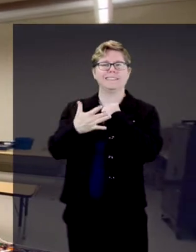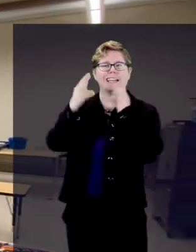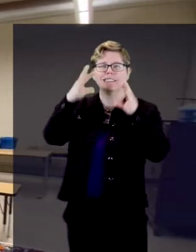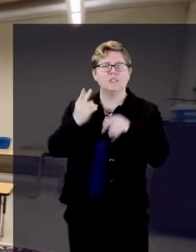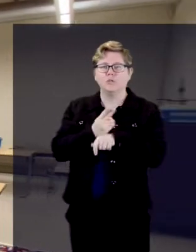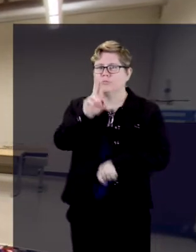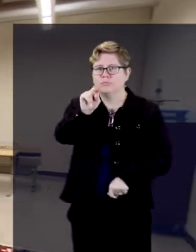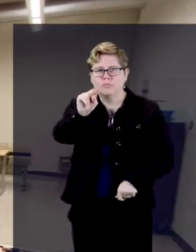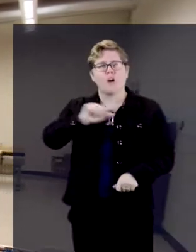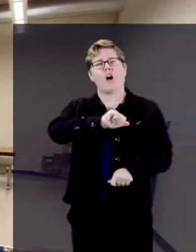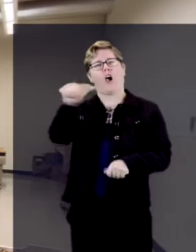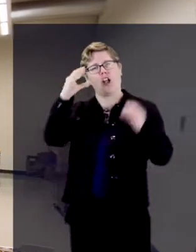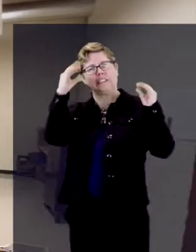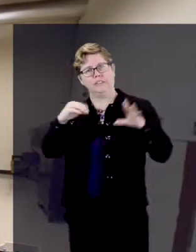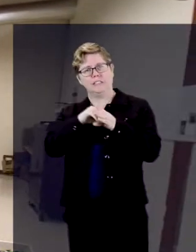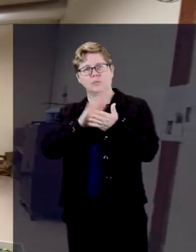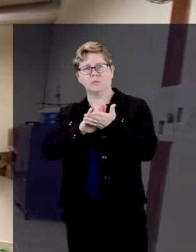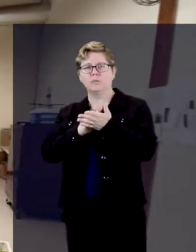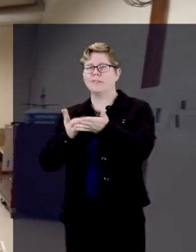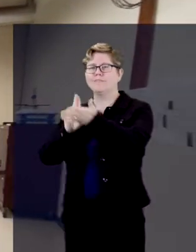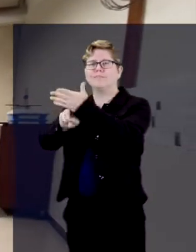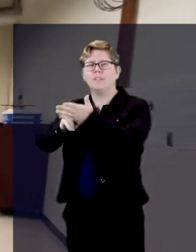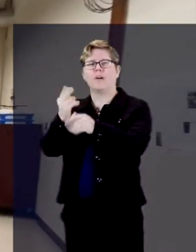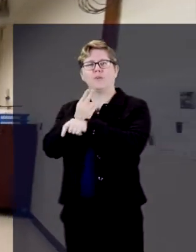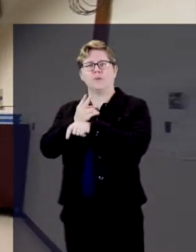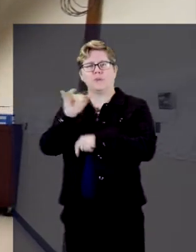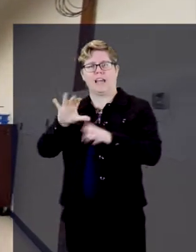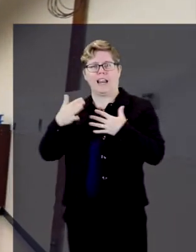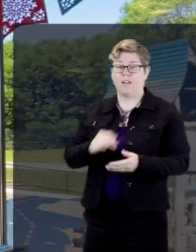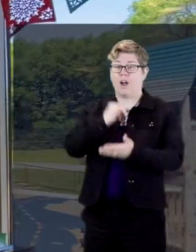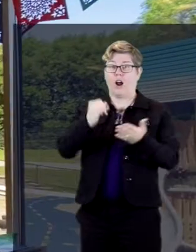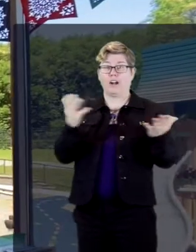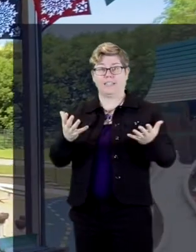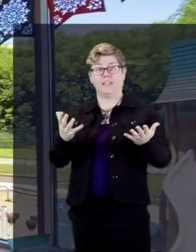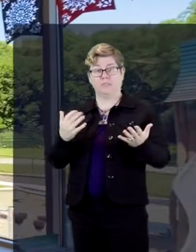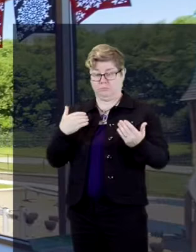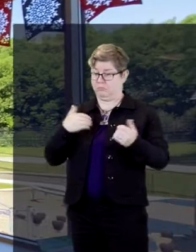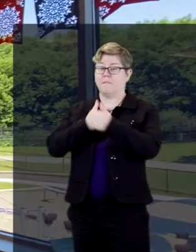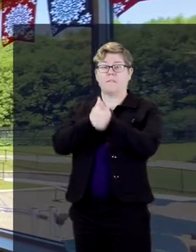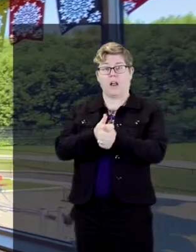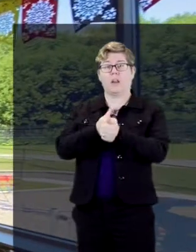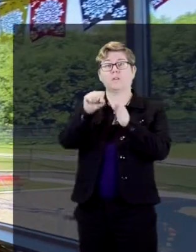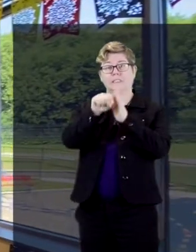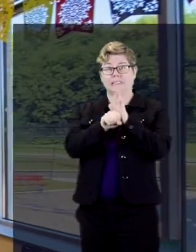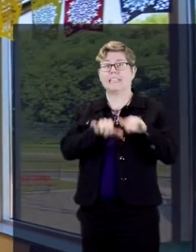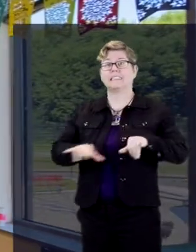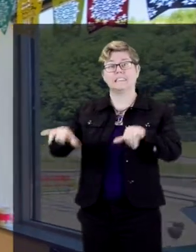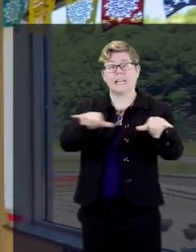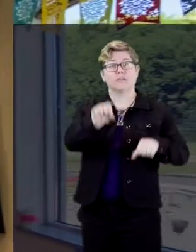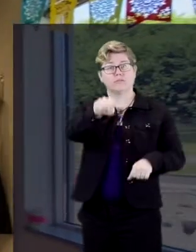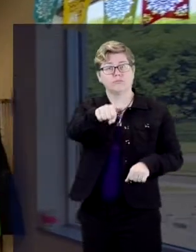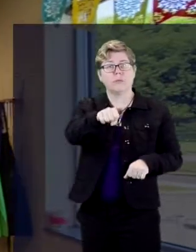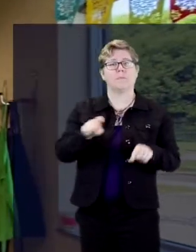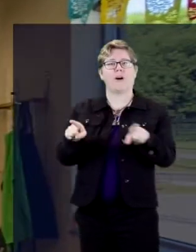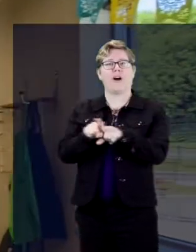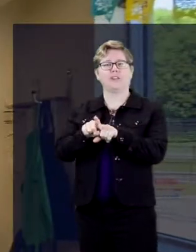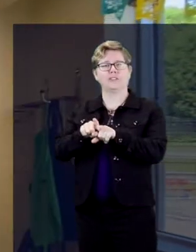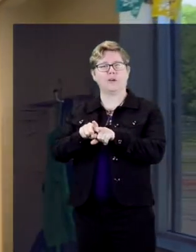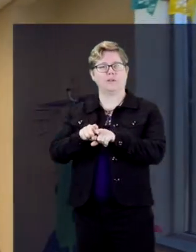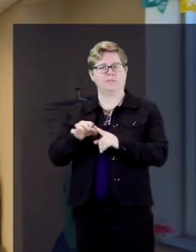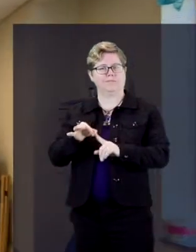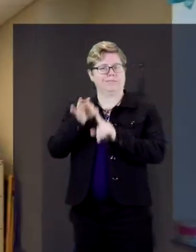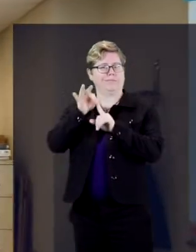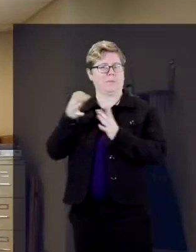in the school sign on to use that classroom. We also follow the state standards. However, we like to